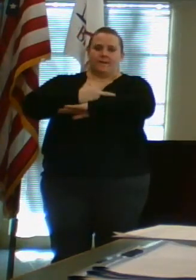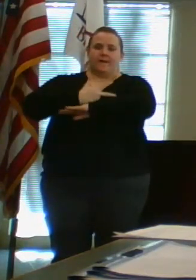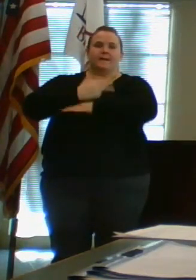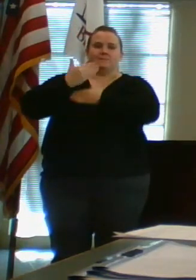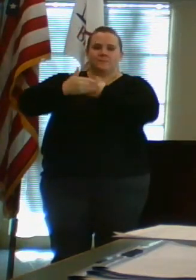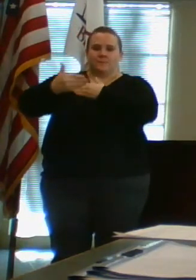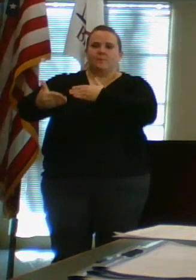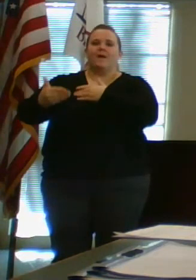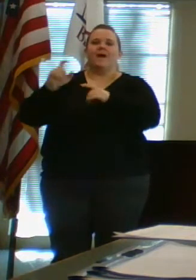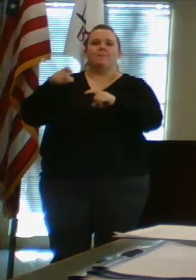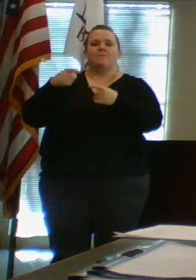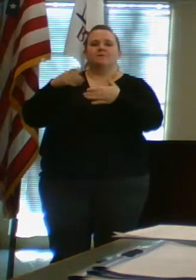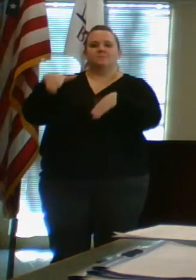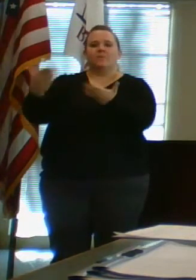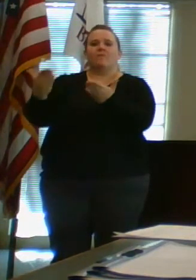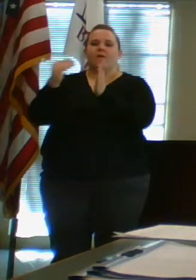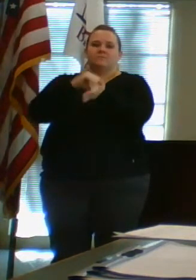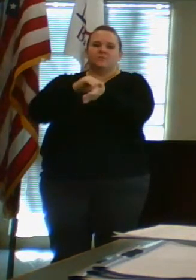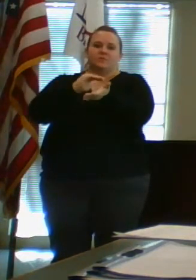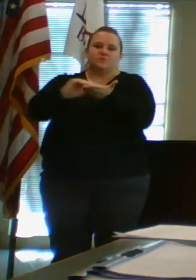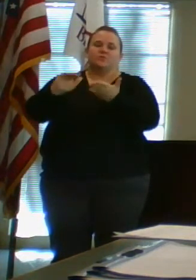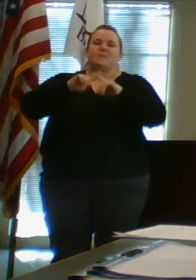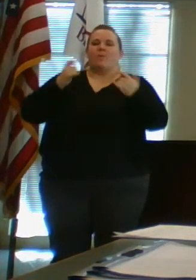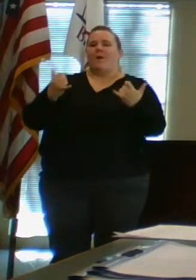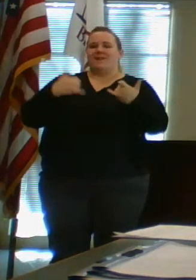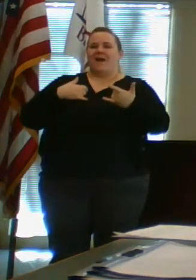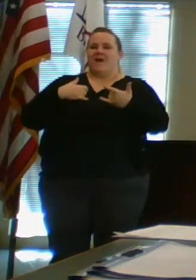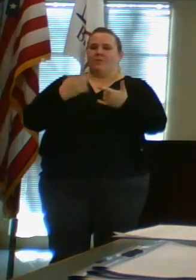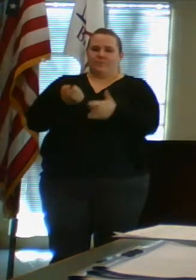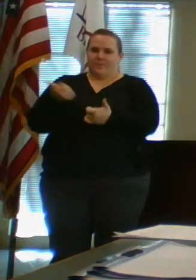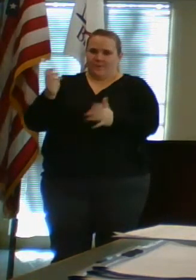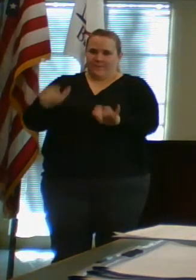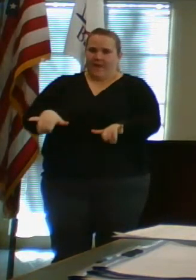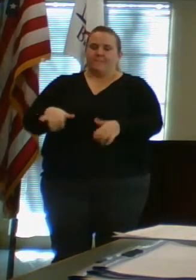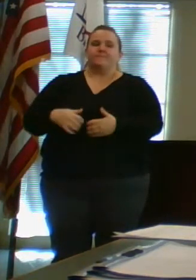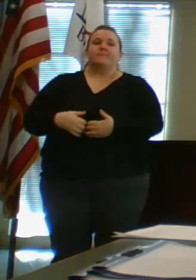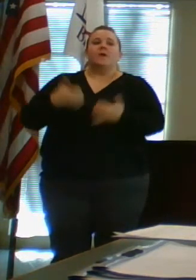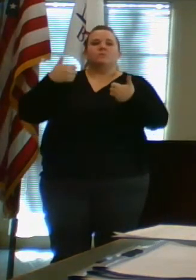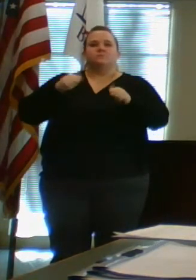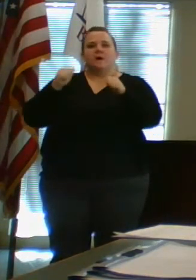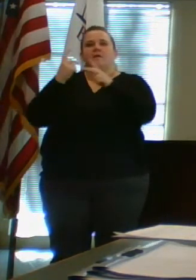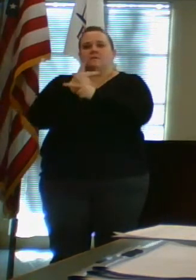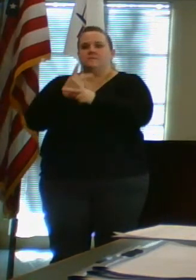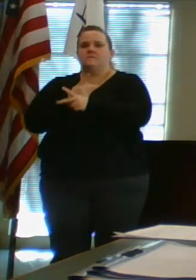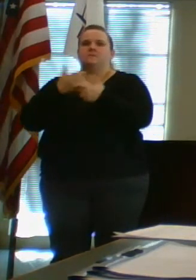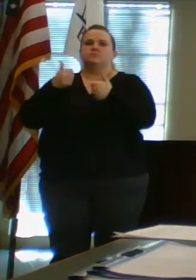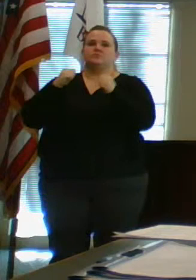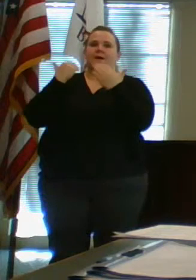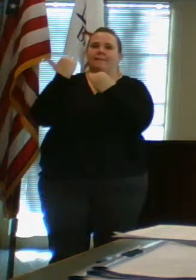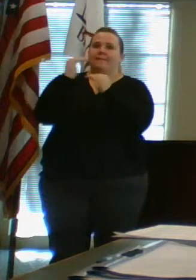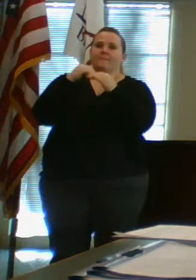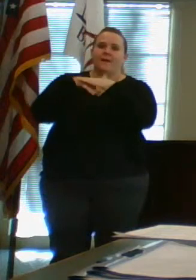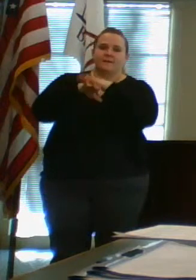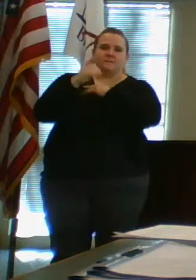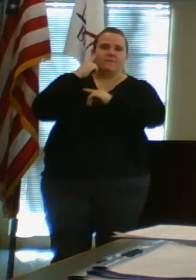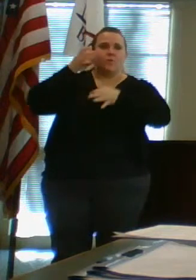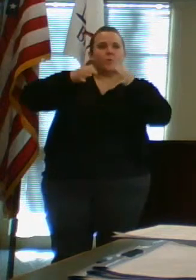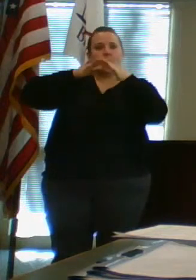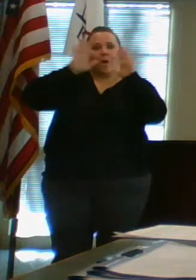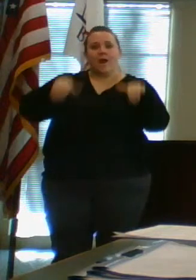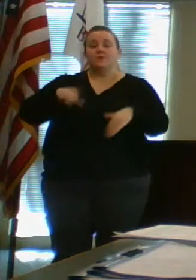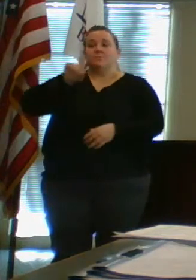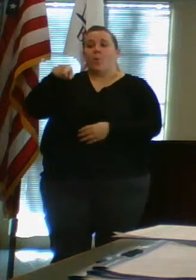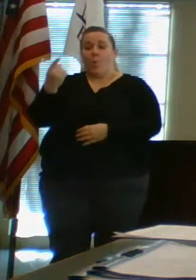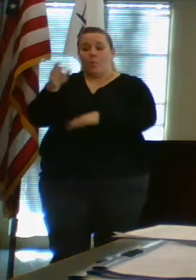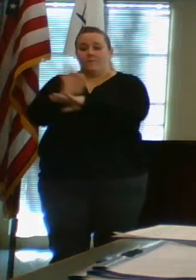We've waived that in this period of time. So we have been working through this in order to try to limit the access to the courthouse for only